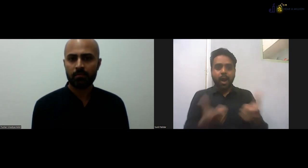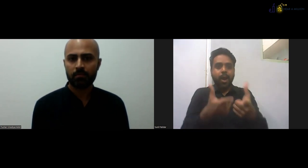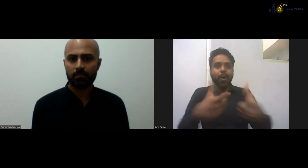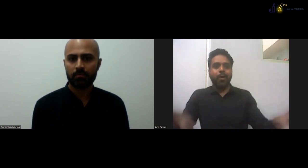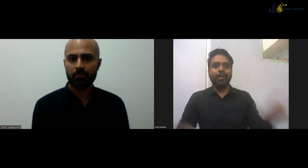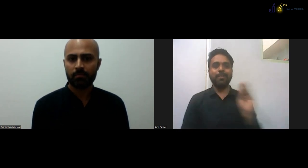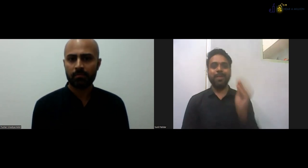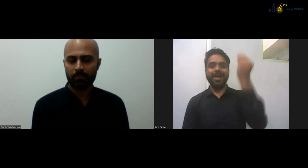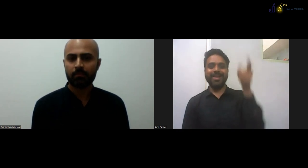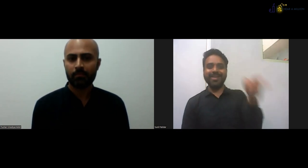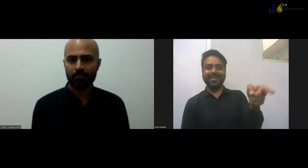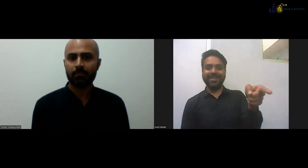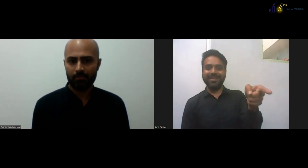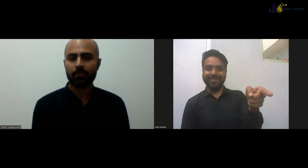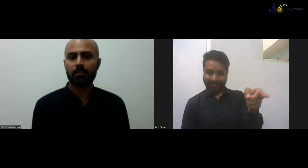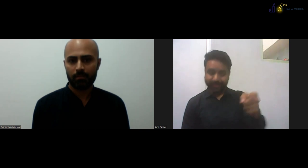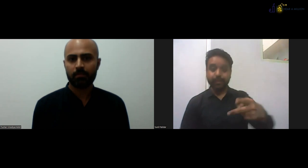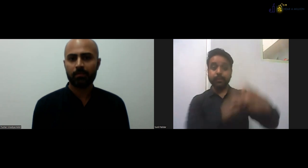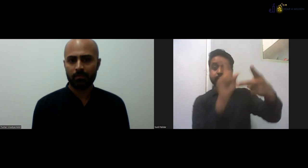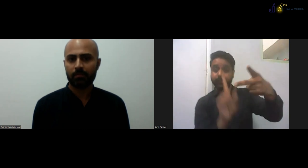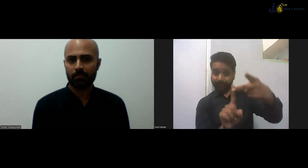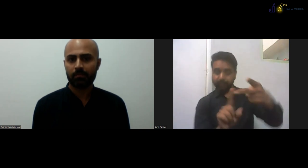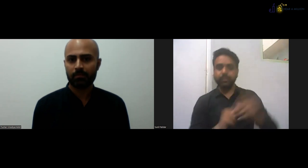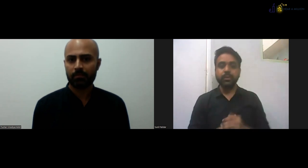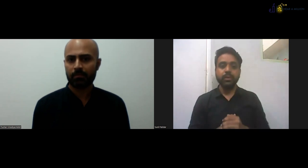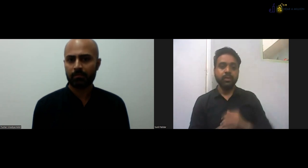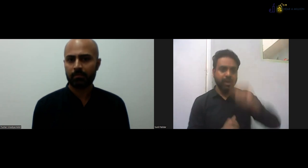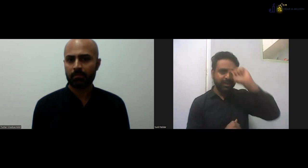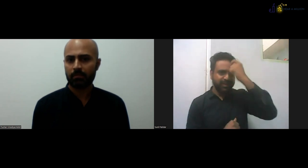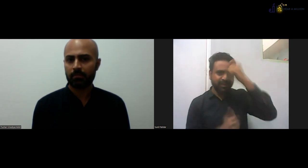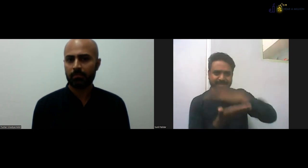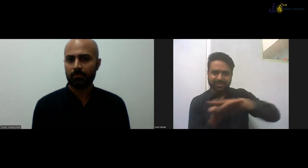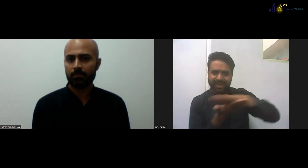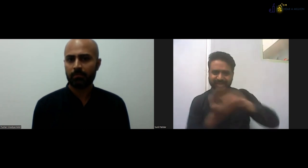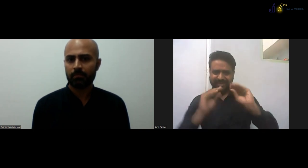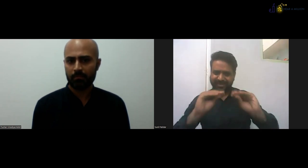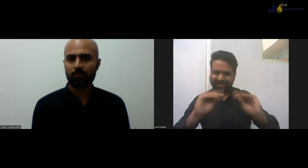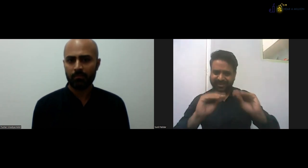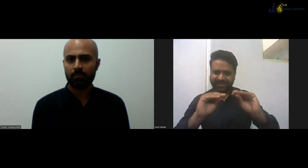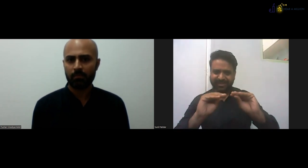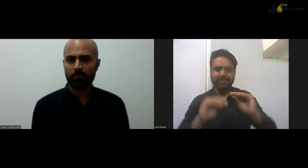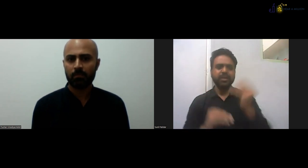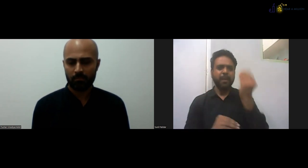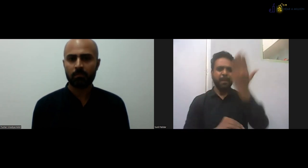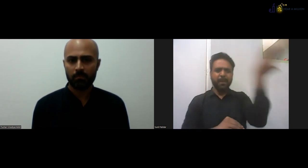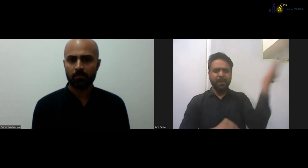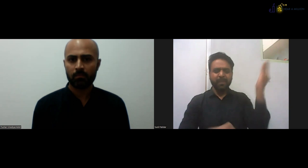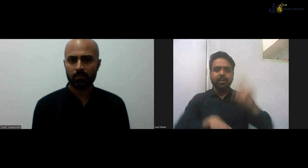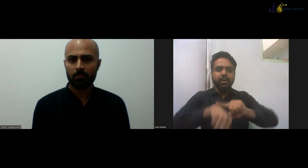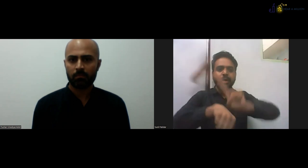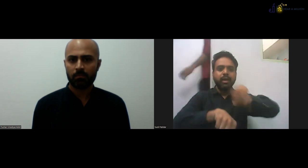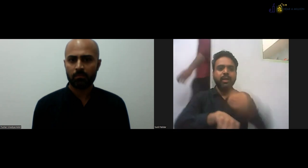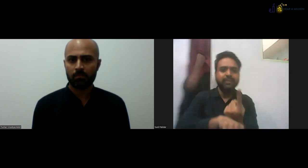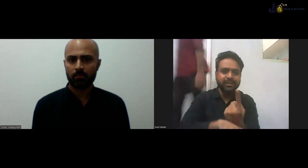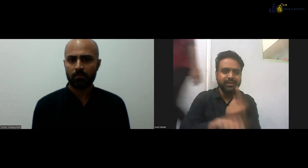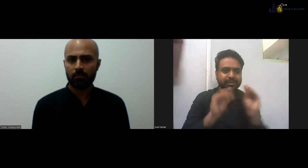the teacher is asking. And, uh, in these kinds of scenarios, the language develops in the DTI program.